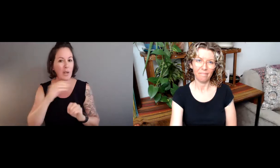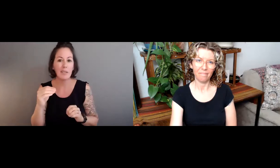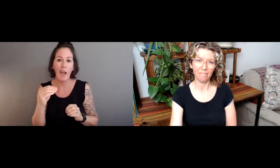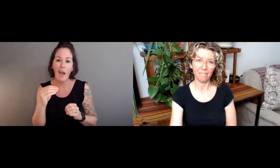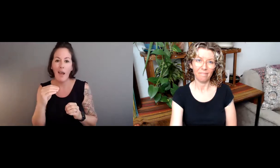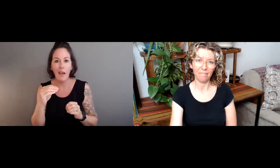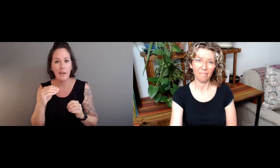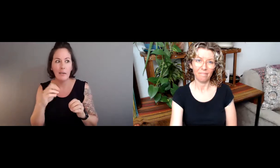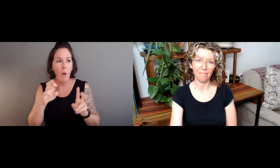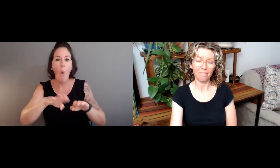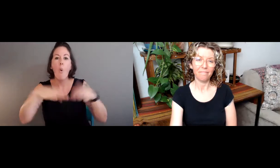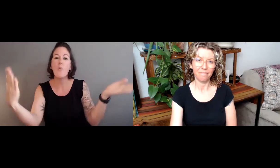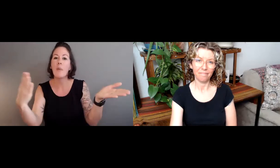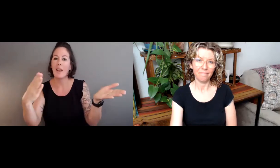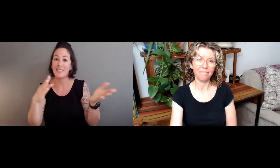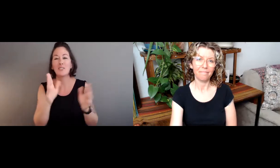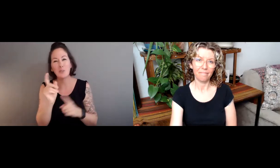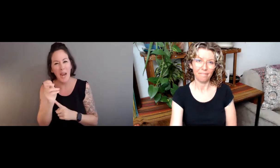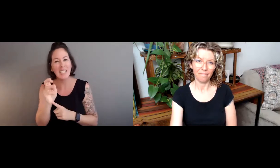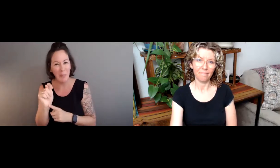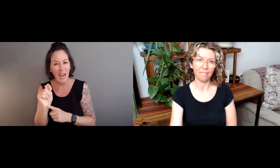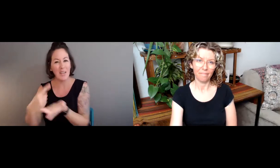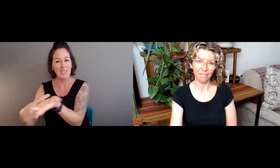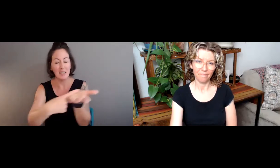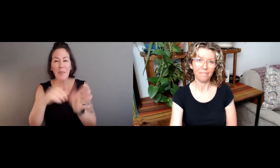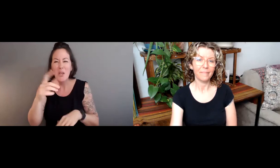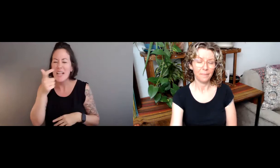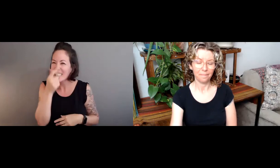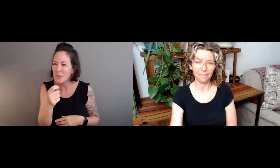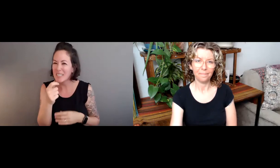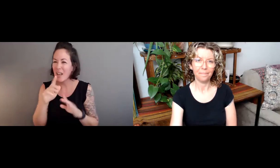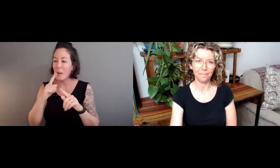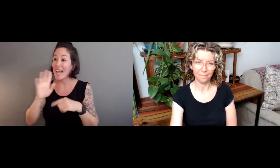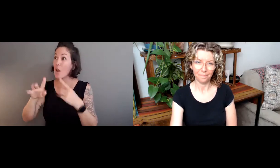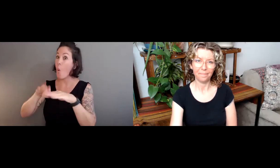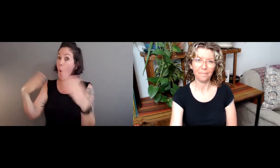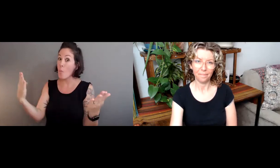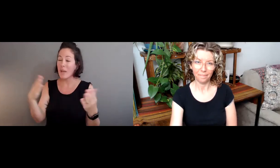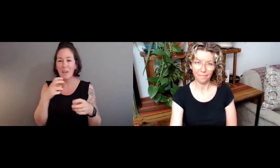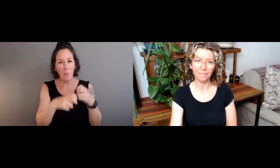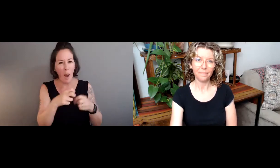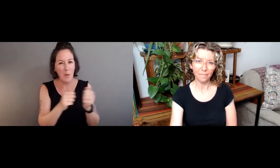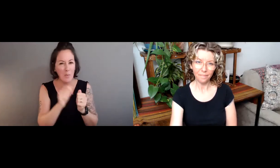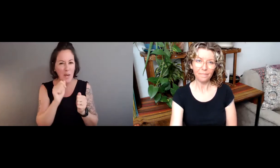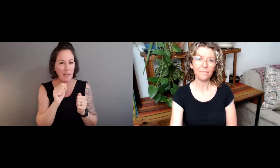people who are members of those communities, who can lead the effort and open up the conversation.